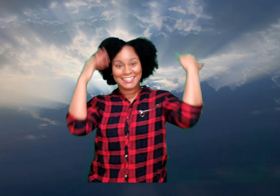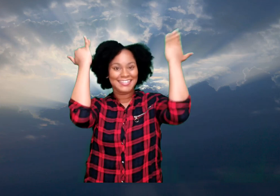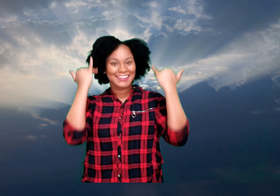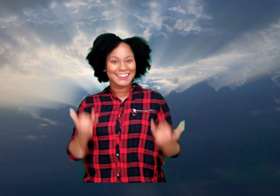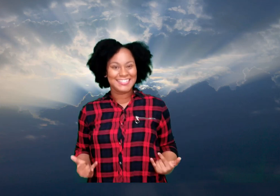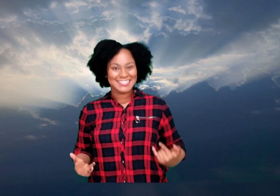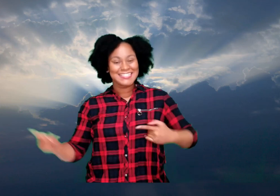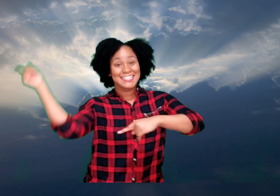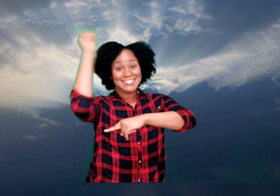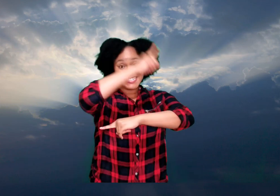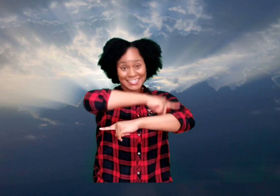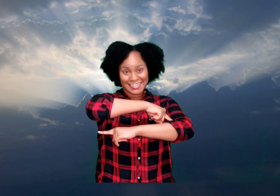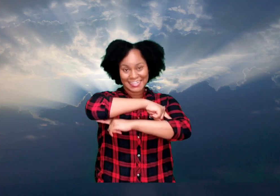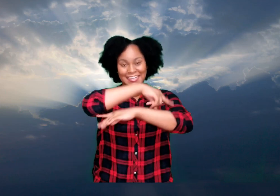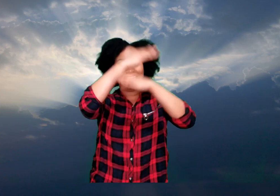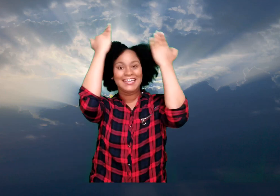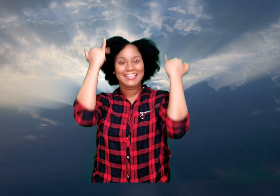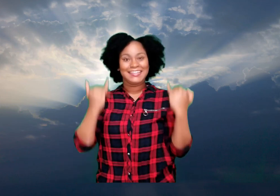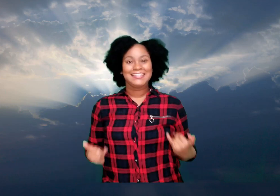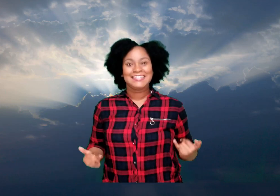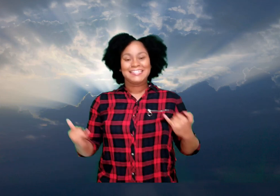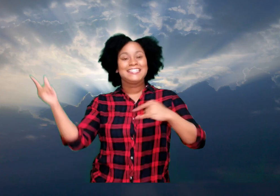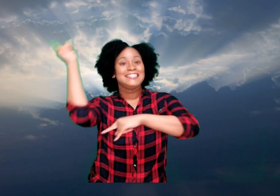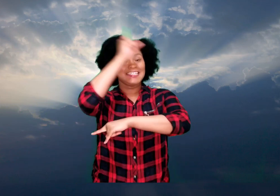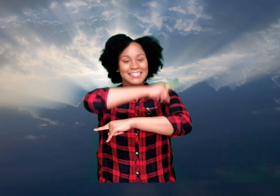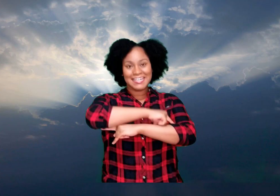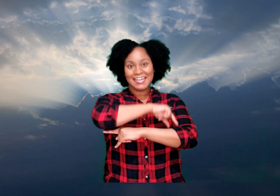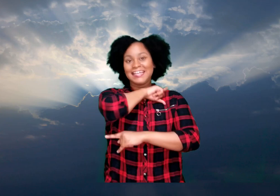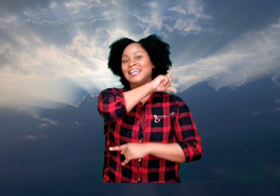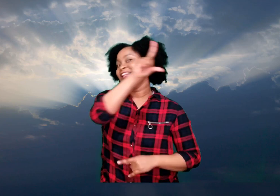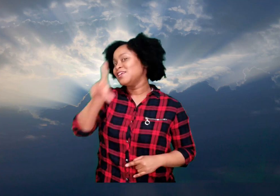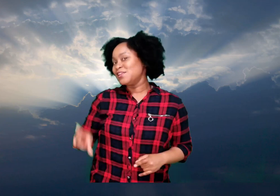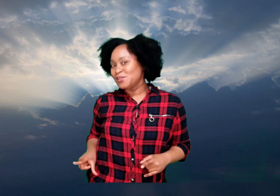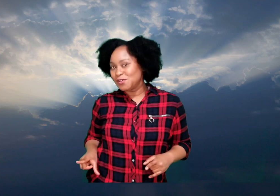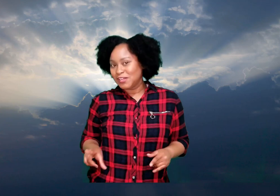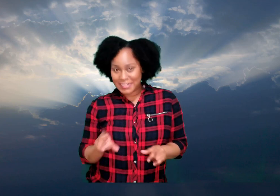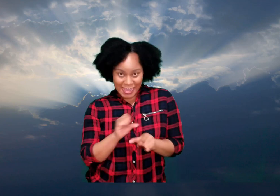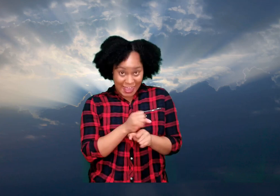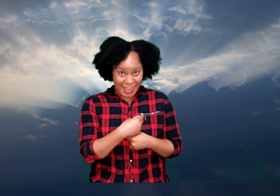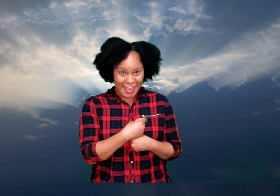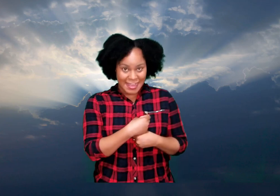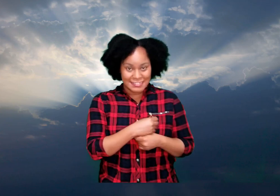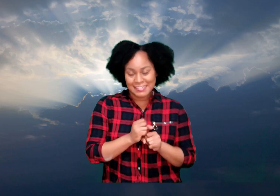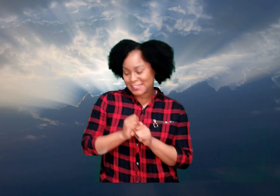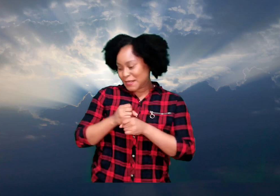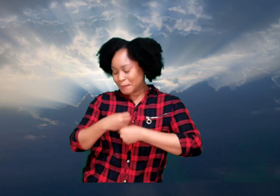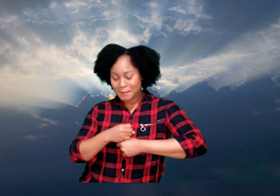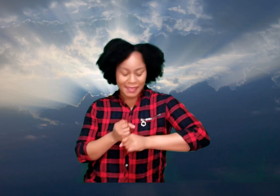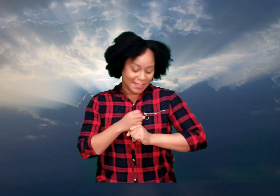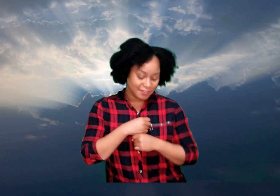This is the day, this is the day that the Lord has made.